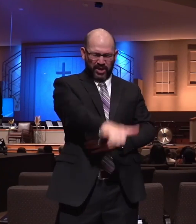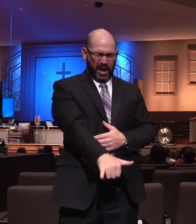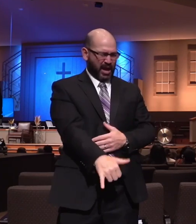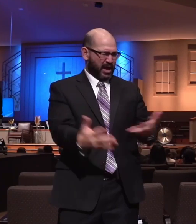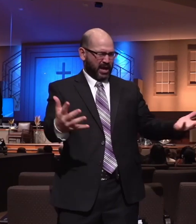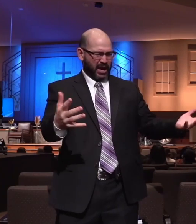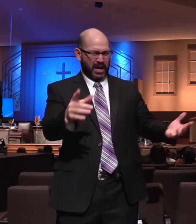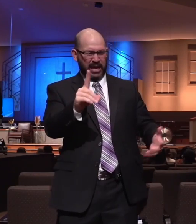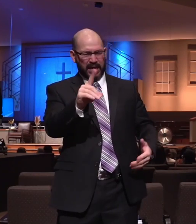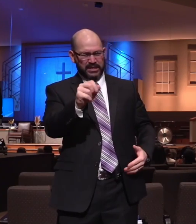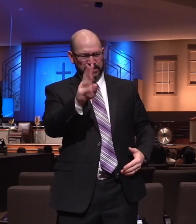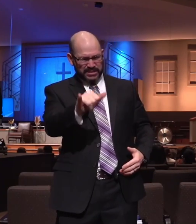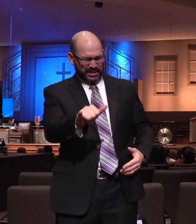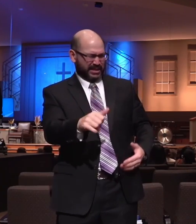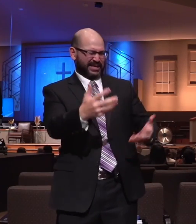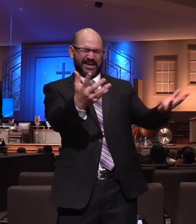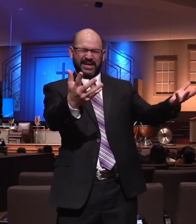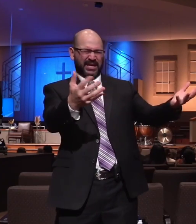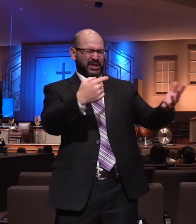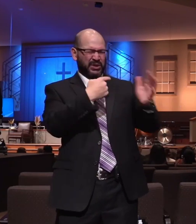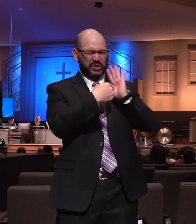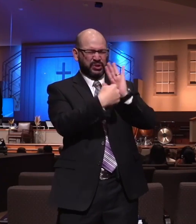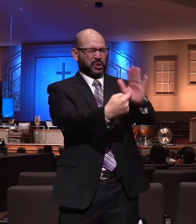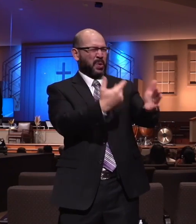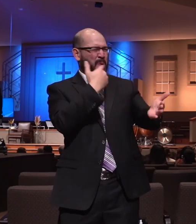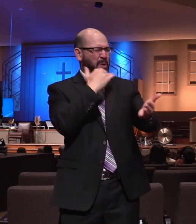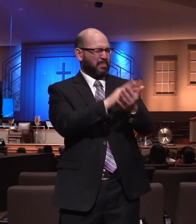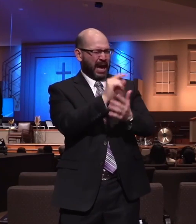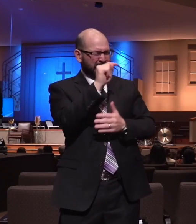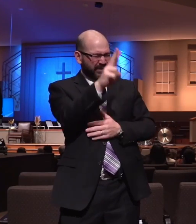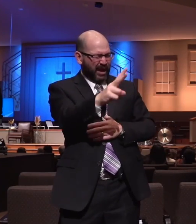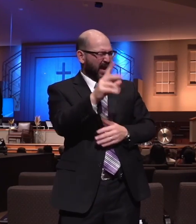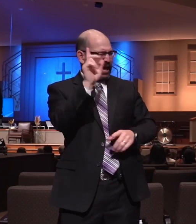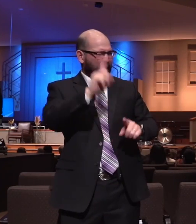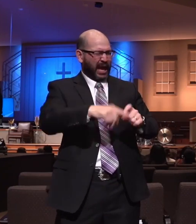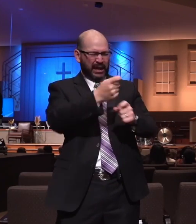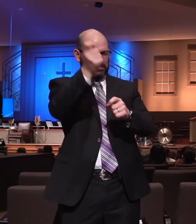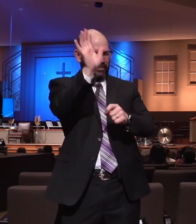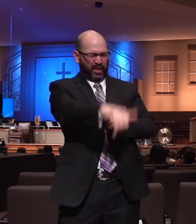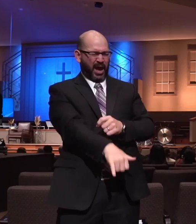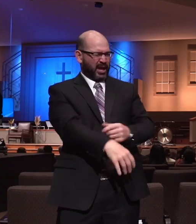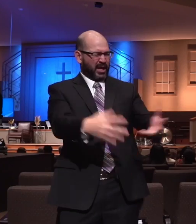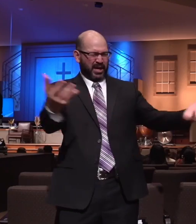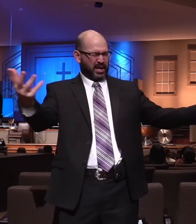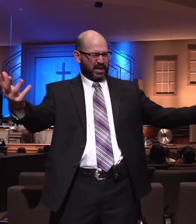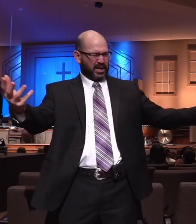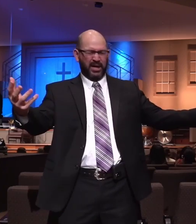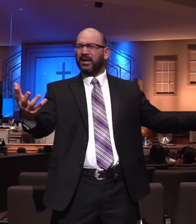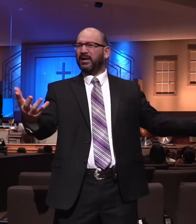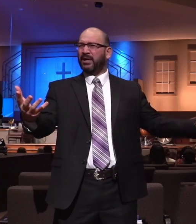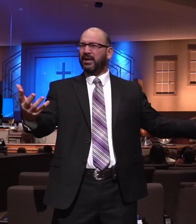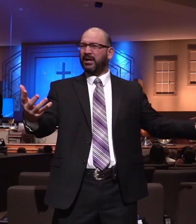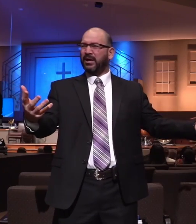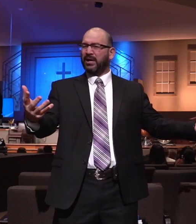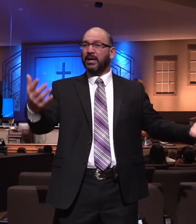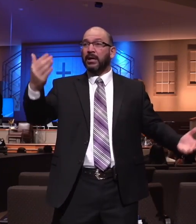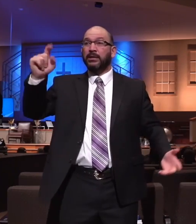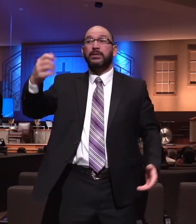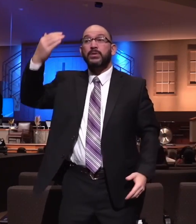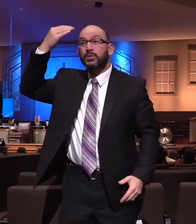showing what they're showing on the movies. We cannot celebrate that. And I'm not saying, I'm not telling you what part you can or can't go to something tonight. Don't get worried